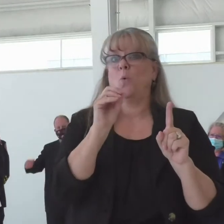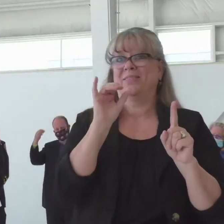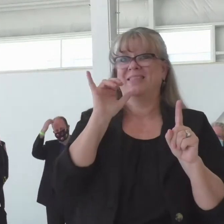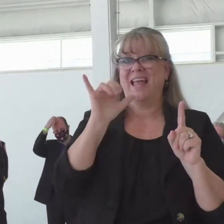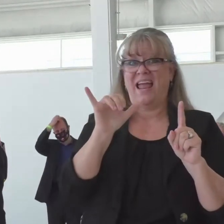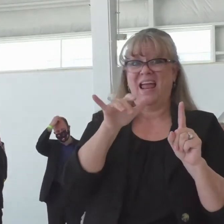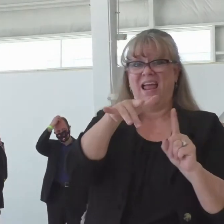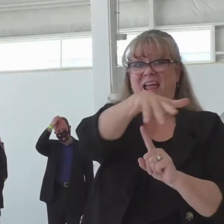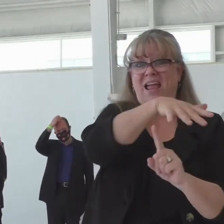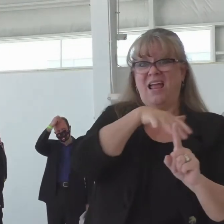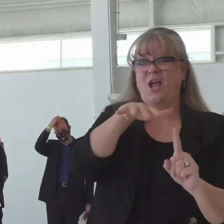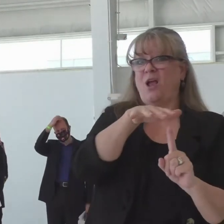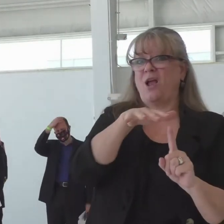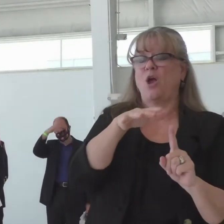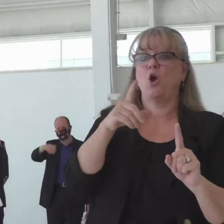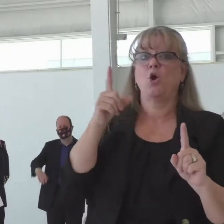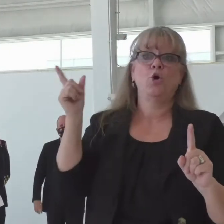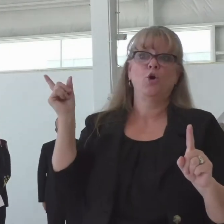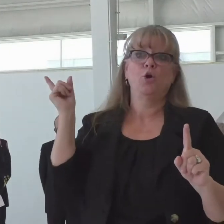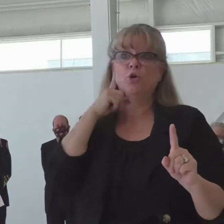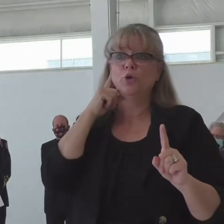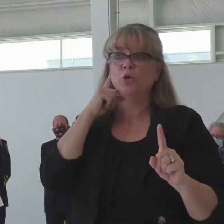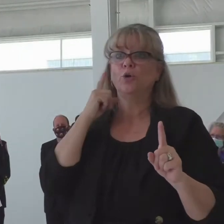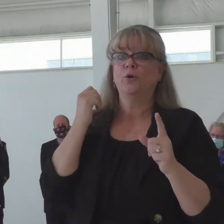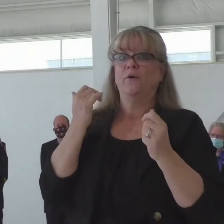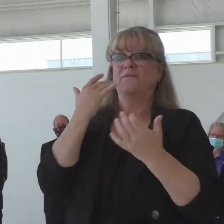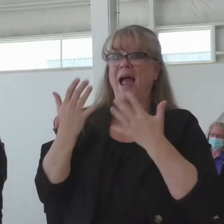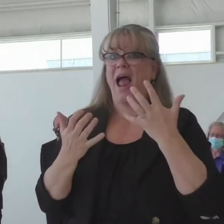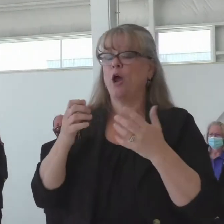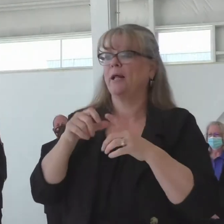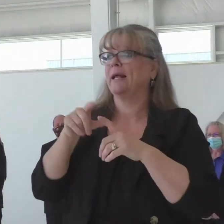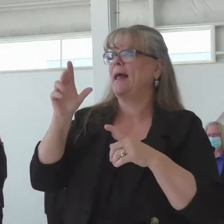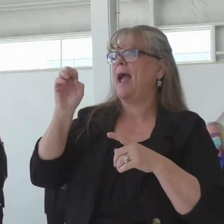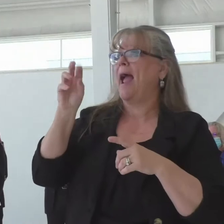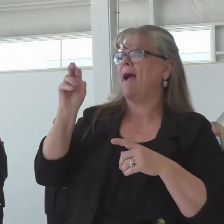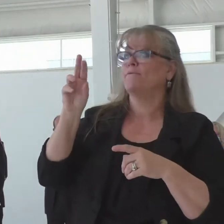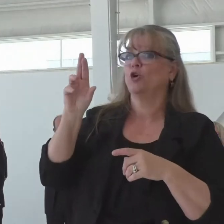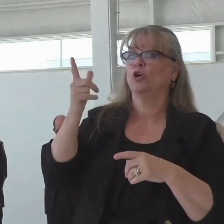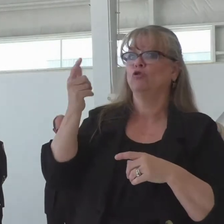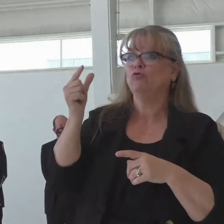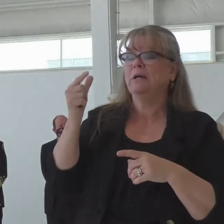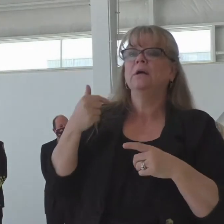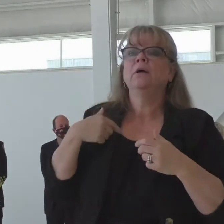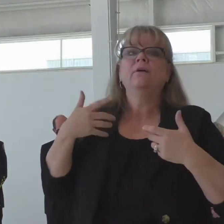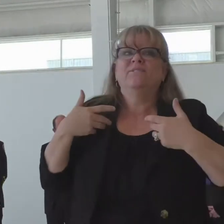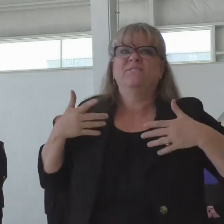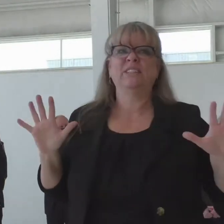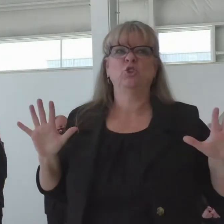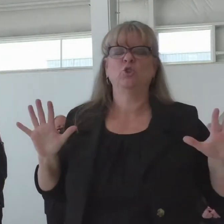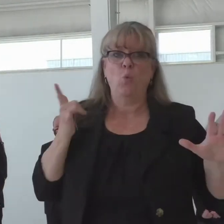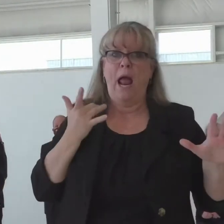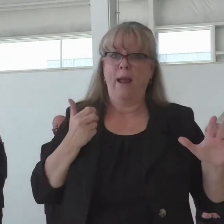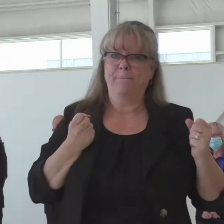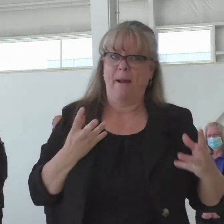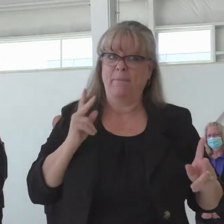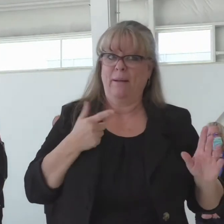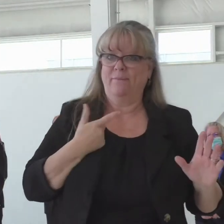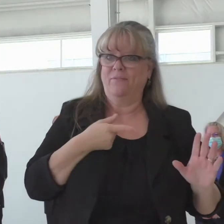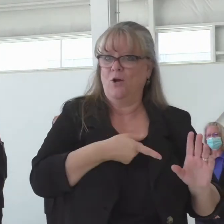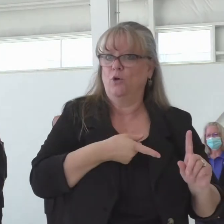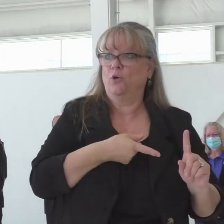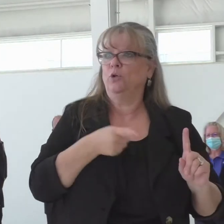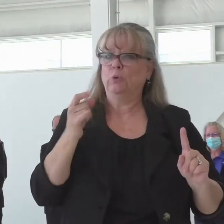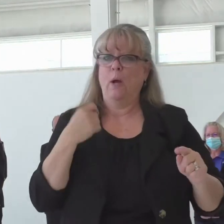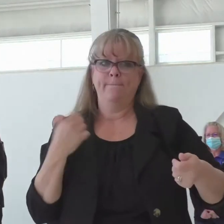your neck when you hear that there's a fire in evergreen Colorado and so our our ability to work with our federal partners and everybody to do this